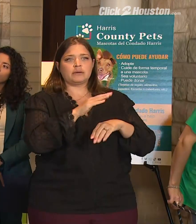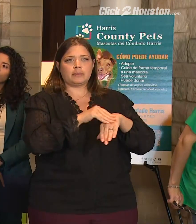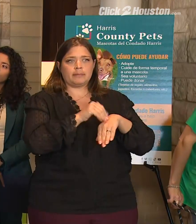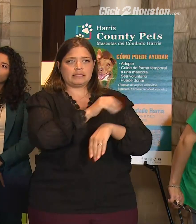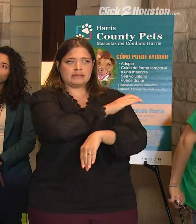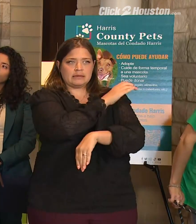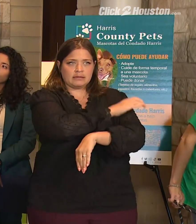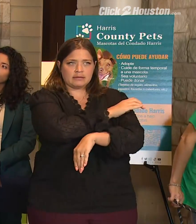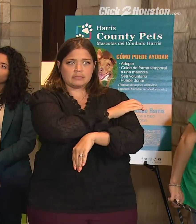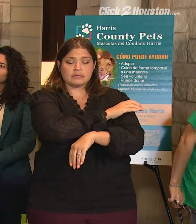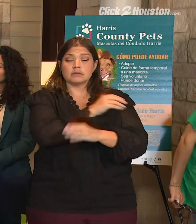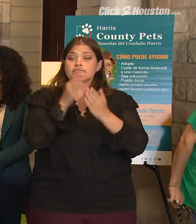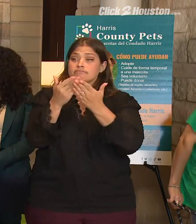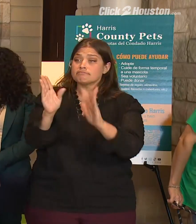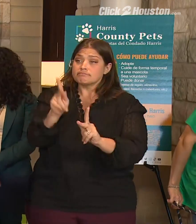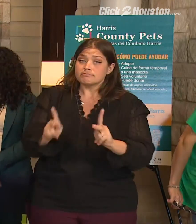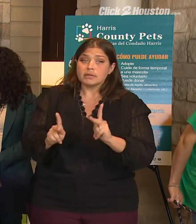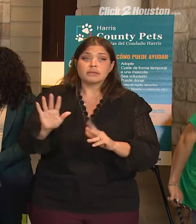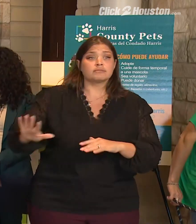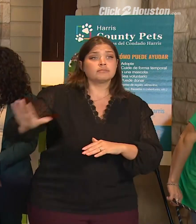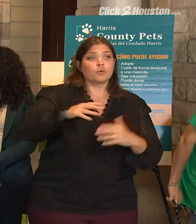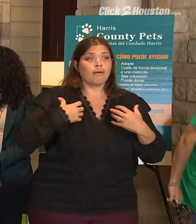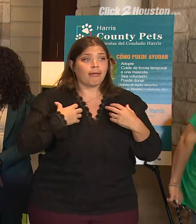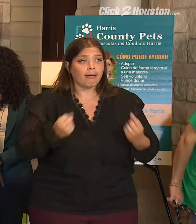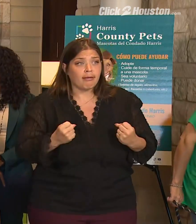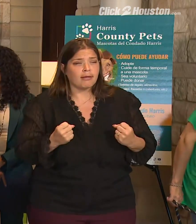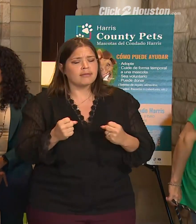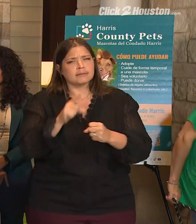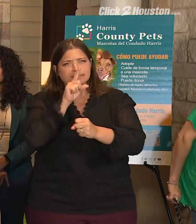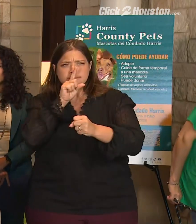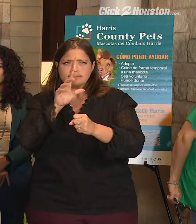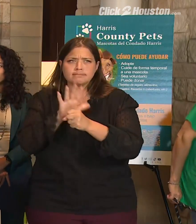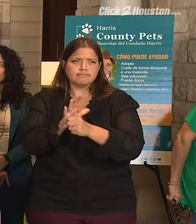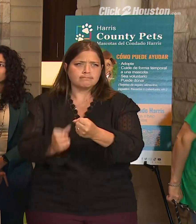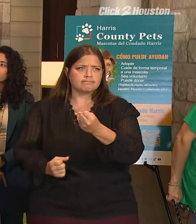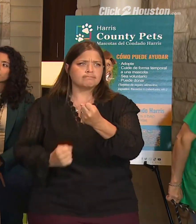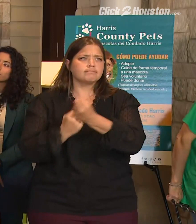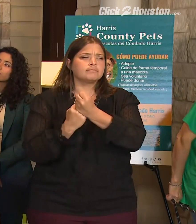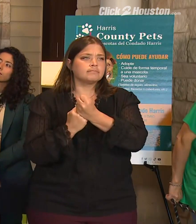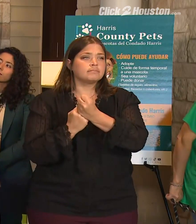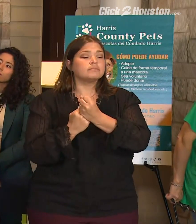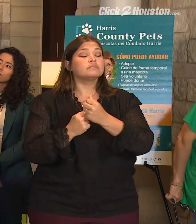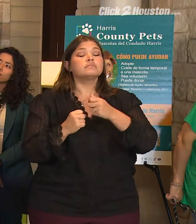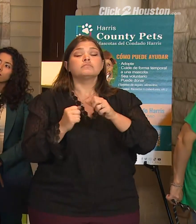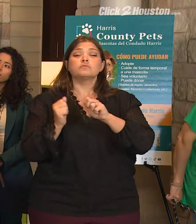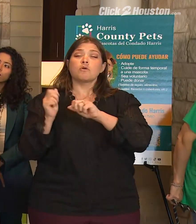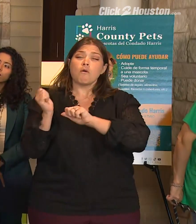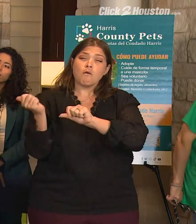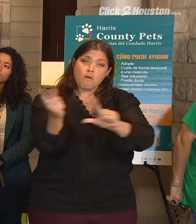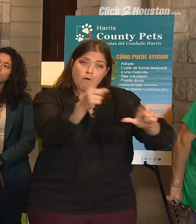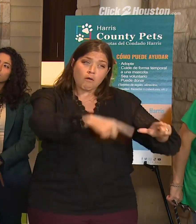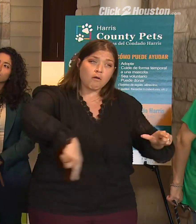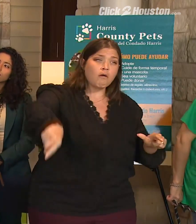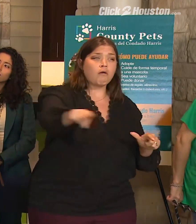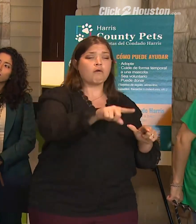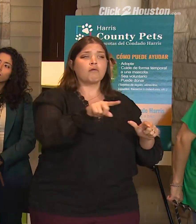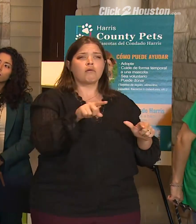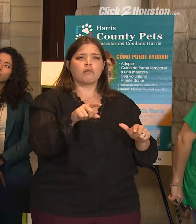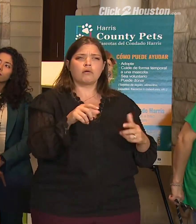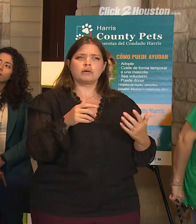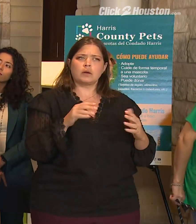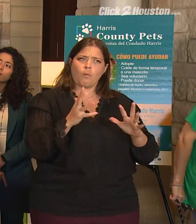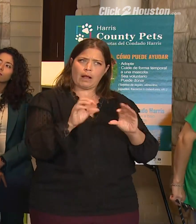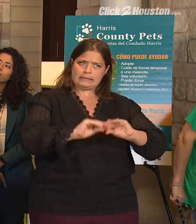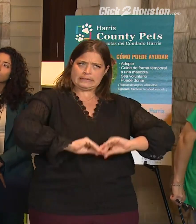that we are committed to, and we want to make sure that everyone understands that if you have